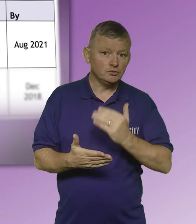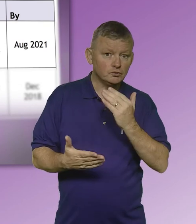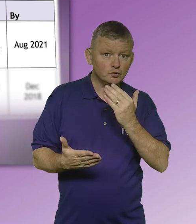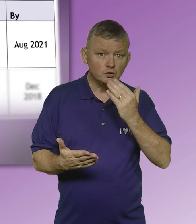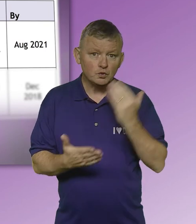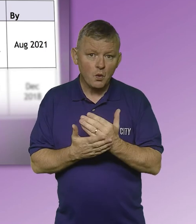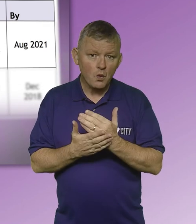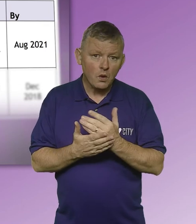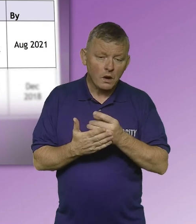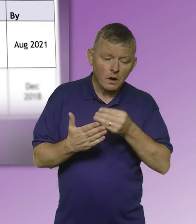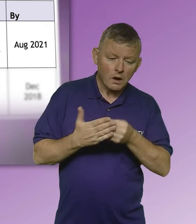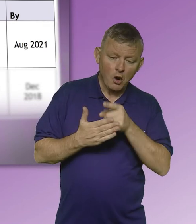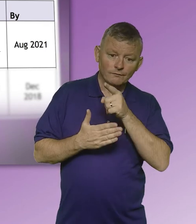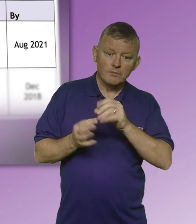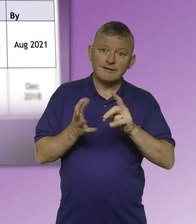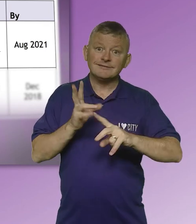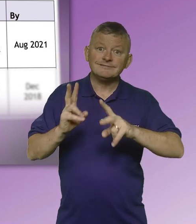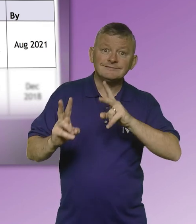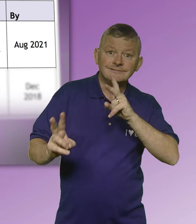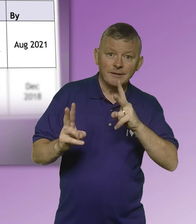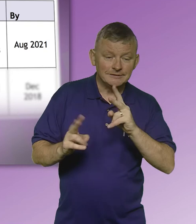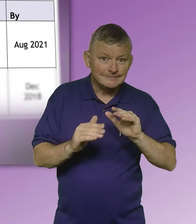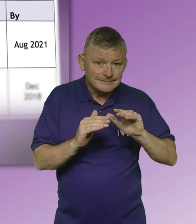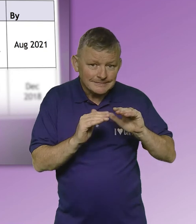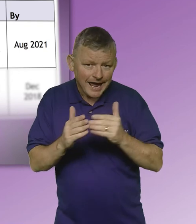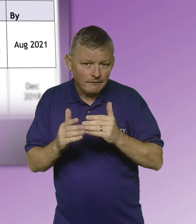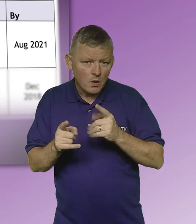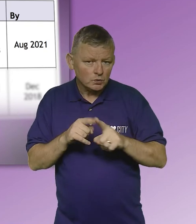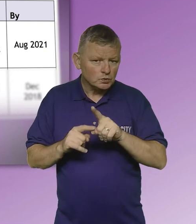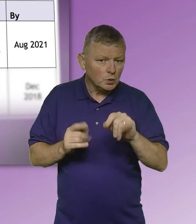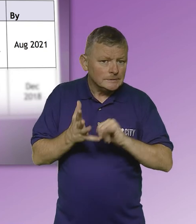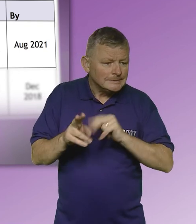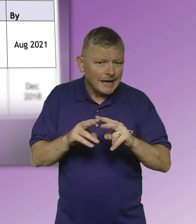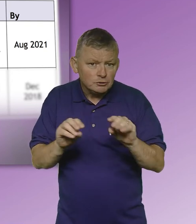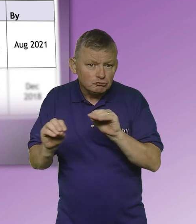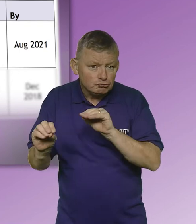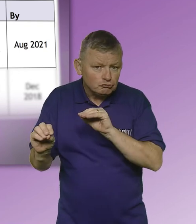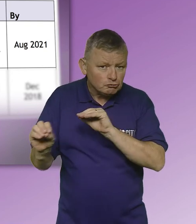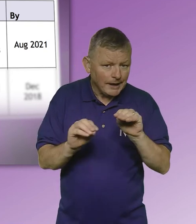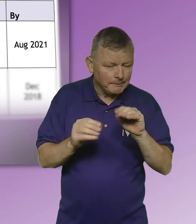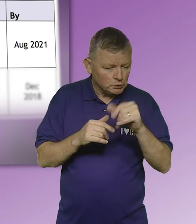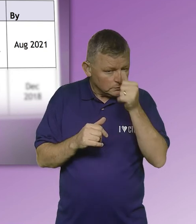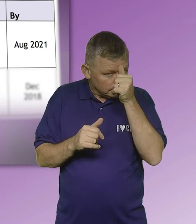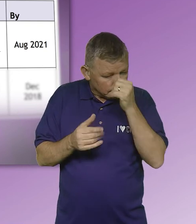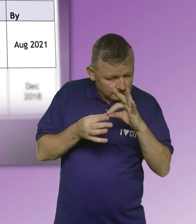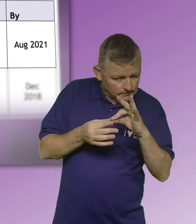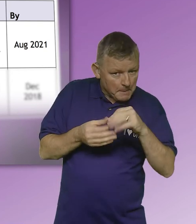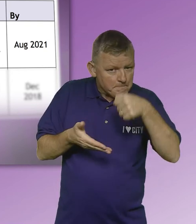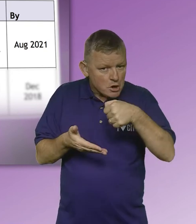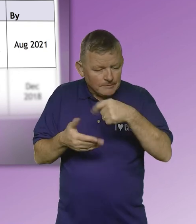Ensure that the cost implications of BSL interpretation services and associated staff training are considered in annual